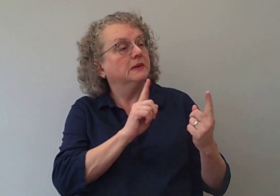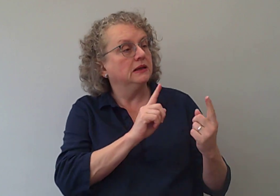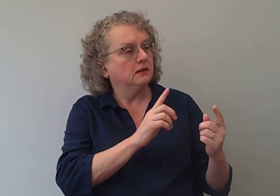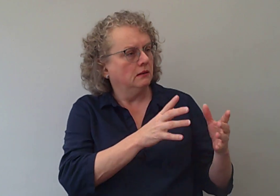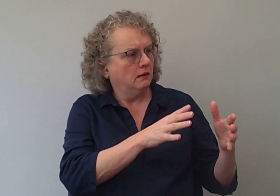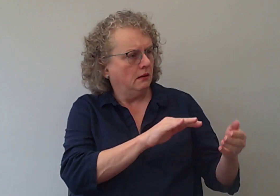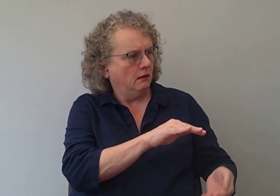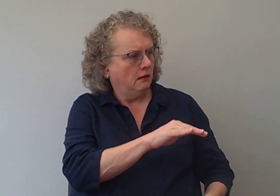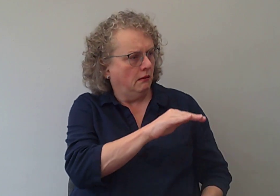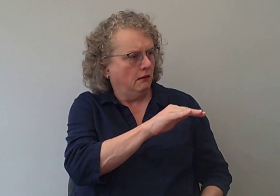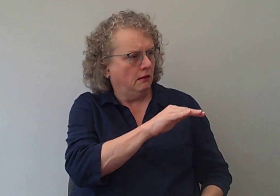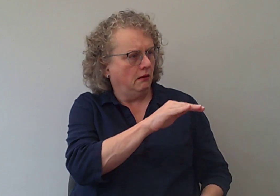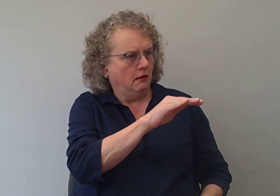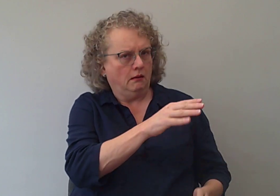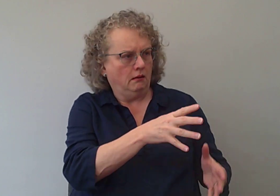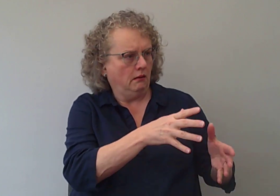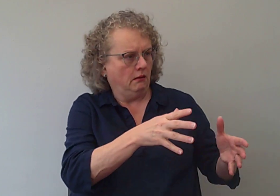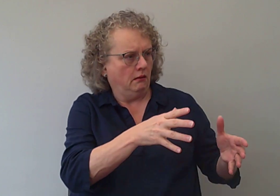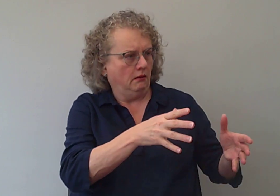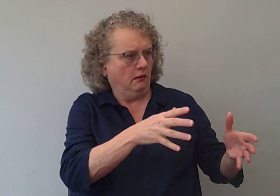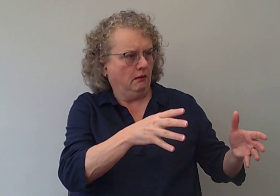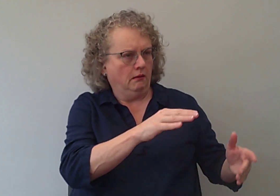grandson every time I meet him is getting bigger and bigger.